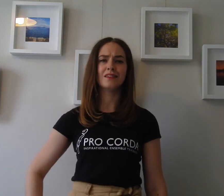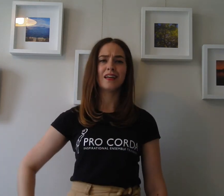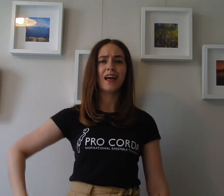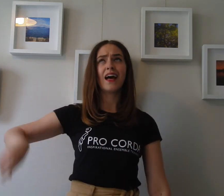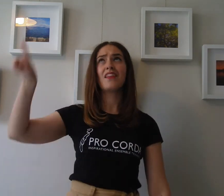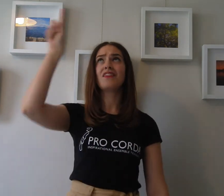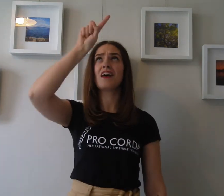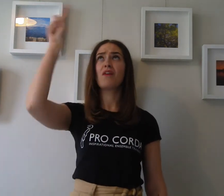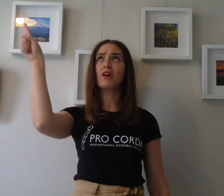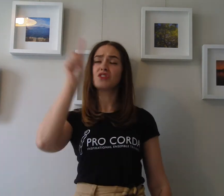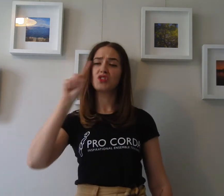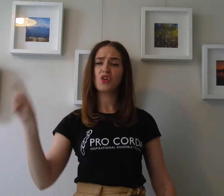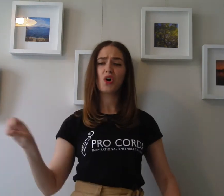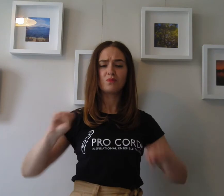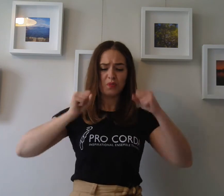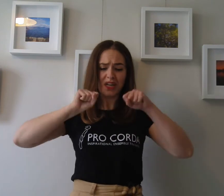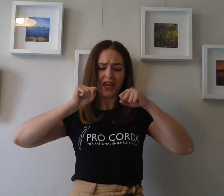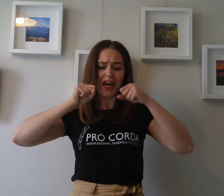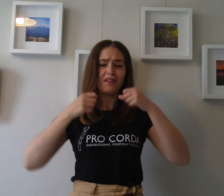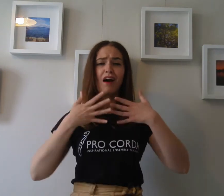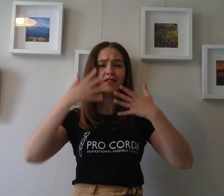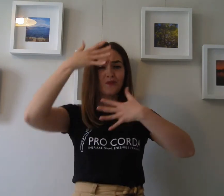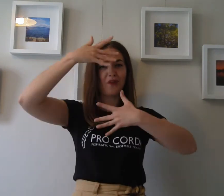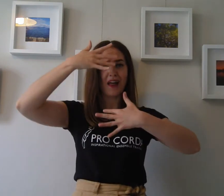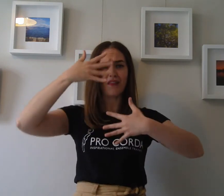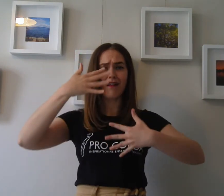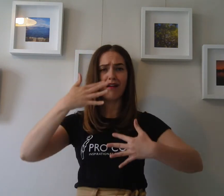And there are storms we cannot weather.